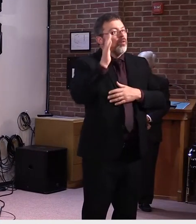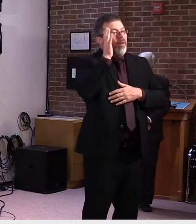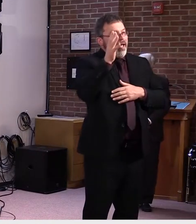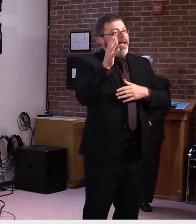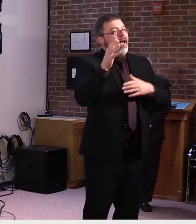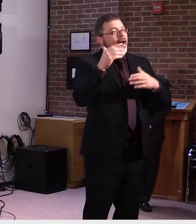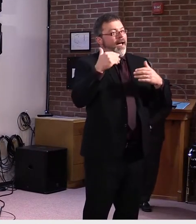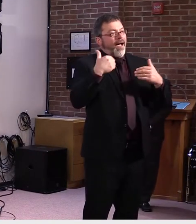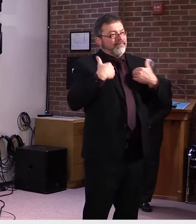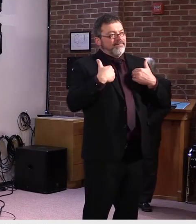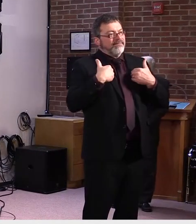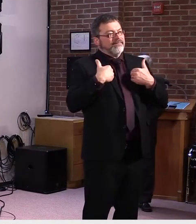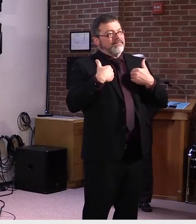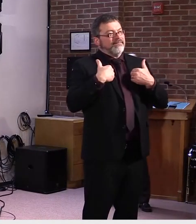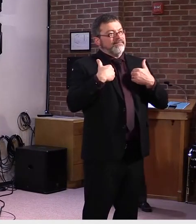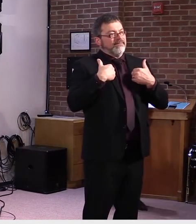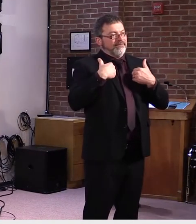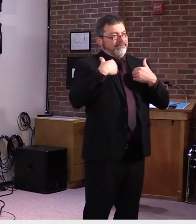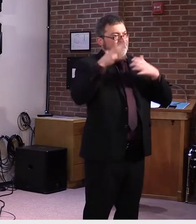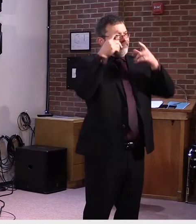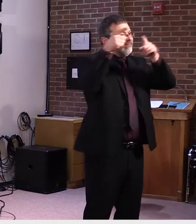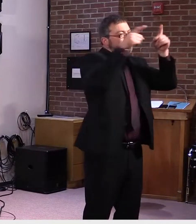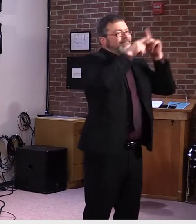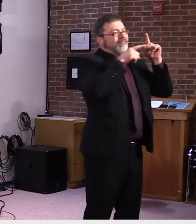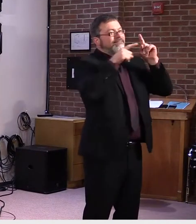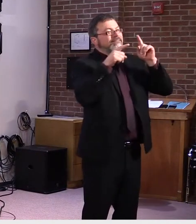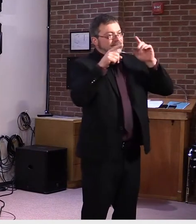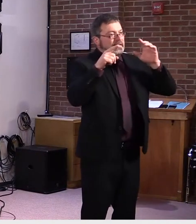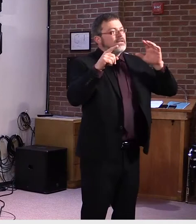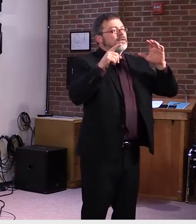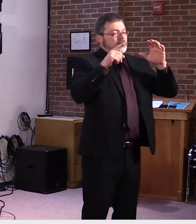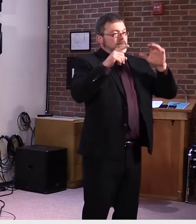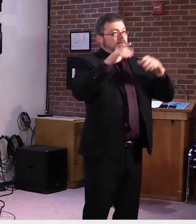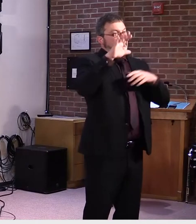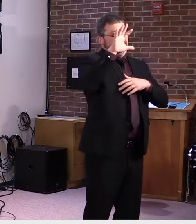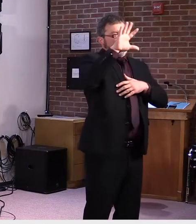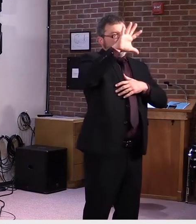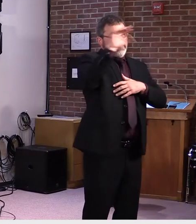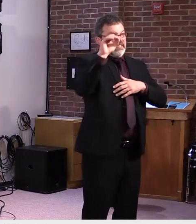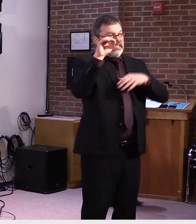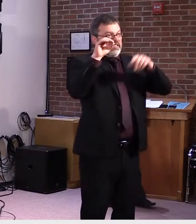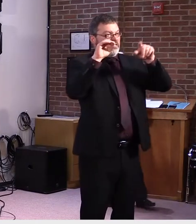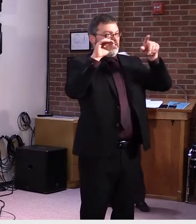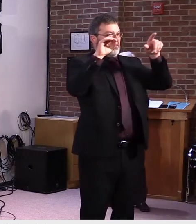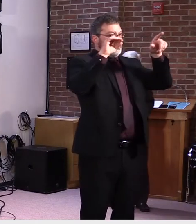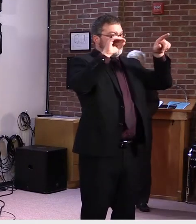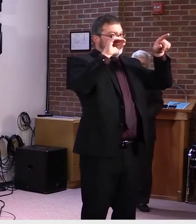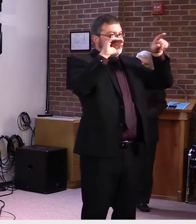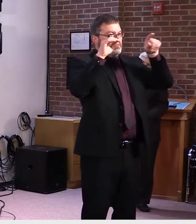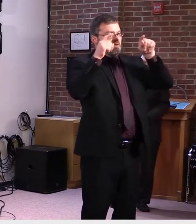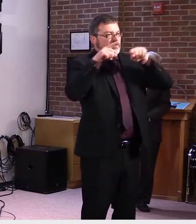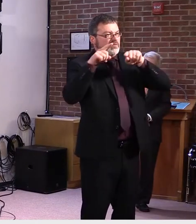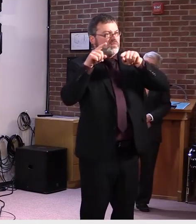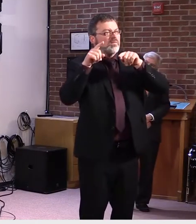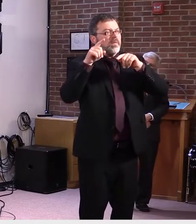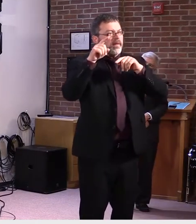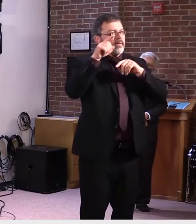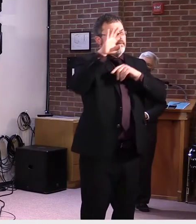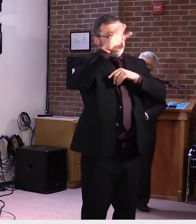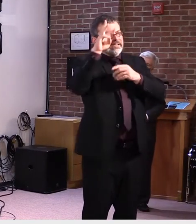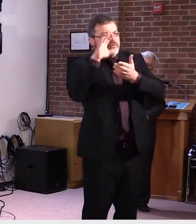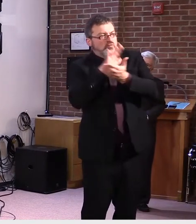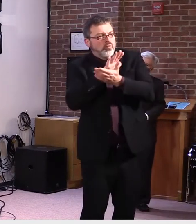Friday. Of these 49 districts, 46 will have some version of hybrid learning. Three will be remote.